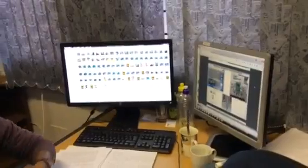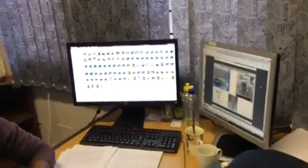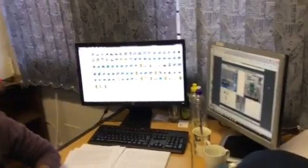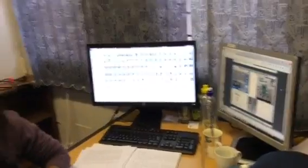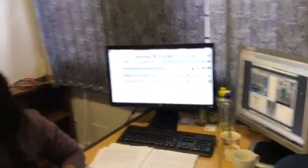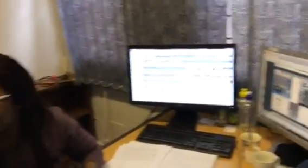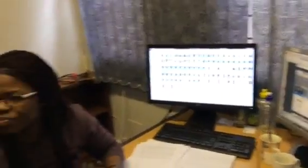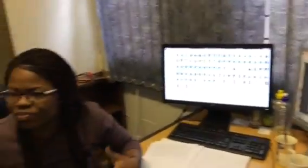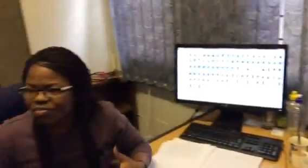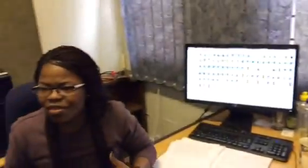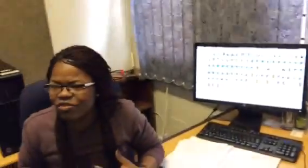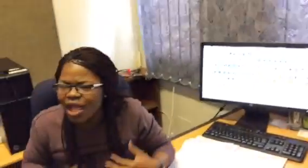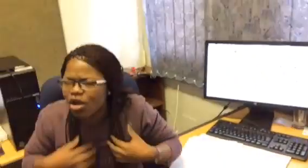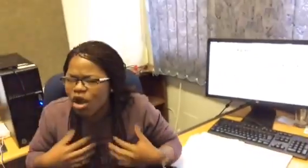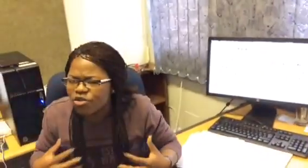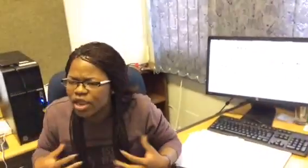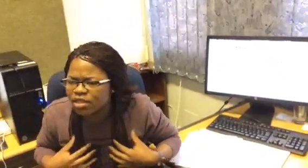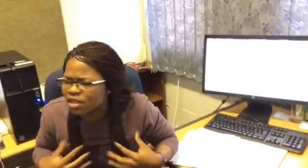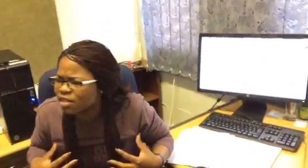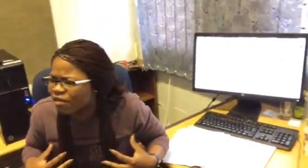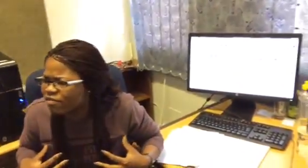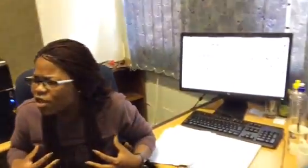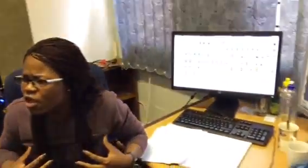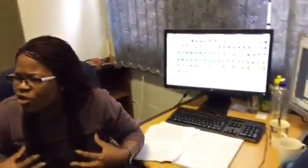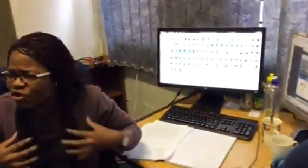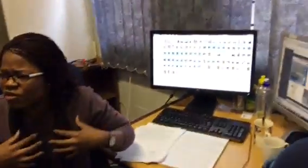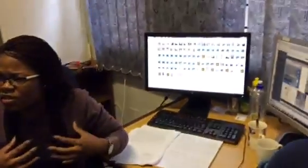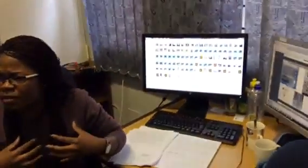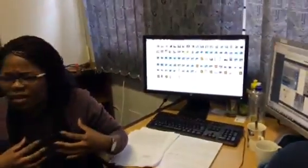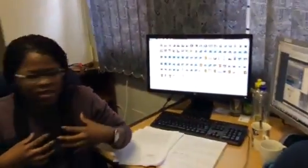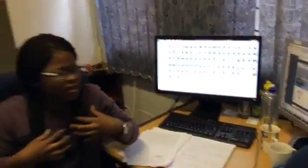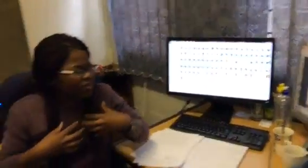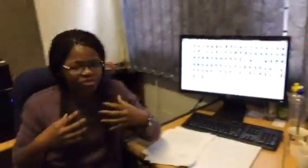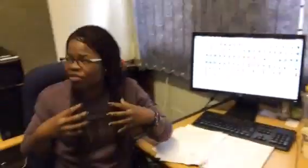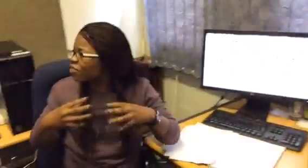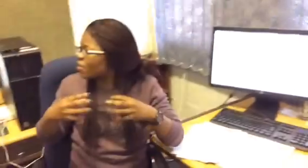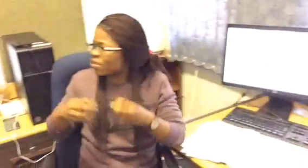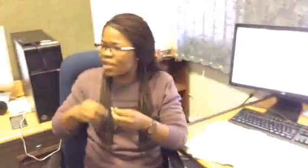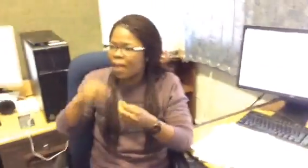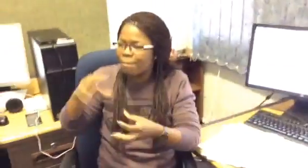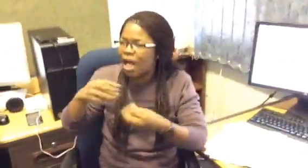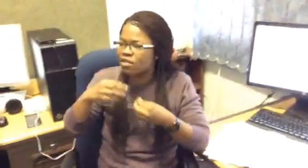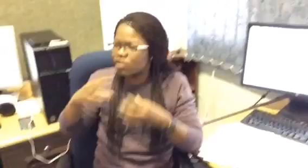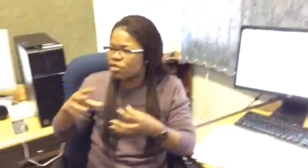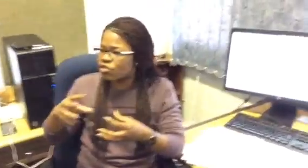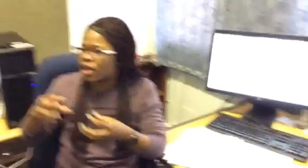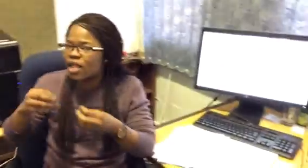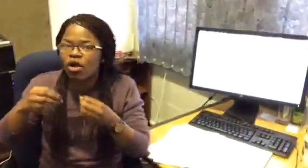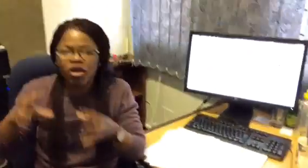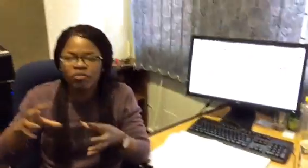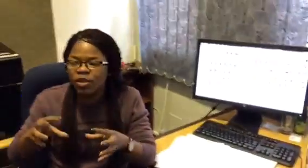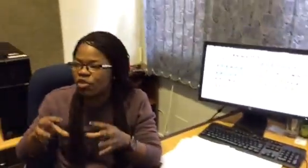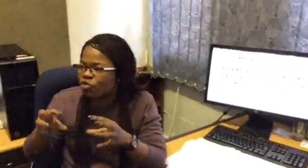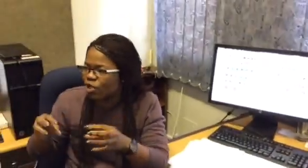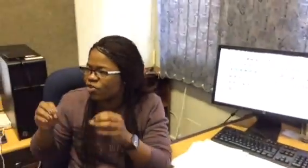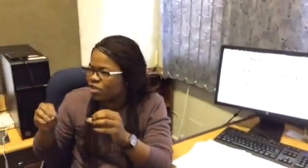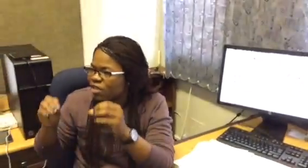they use like hard waves and stuff because they basically measure the same thing like really so in the hospitals when you see the